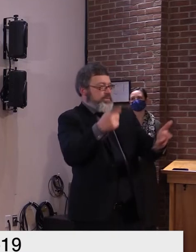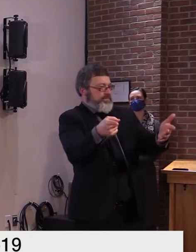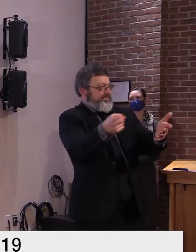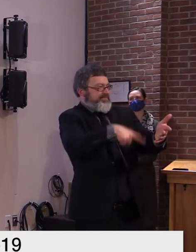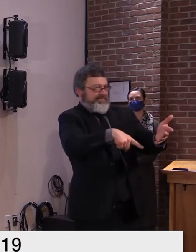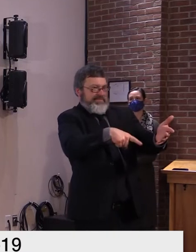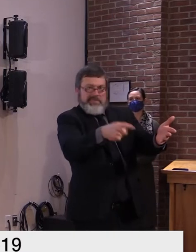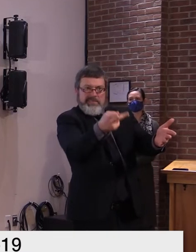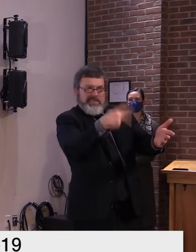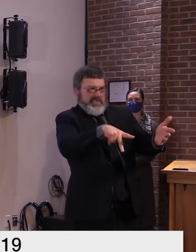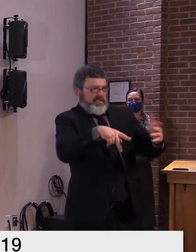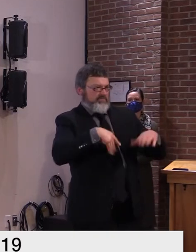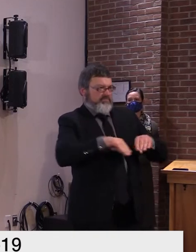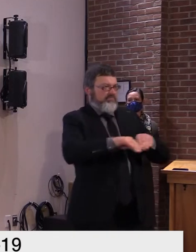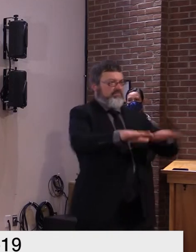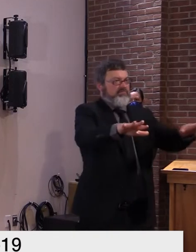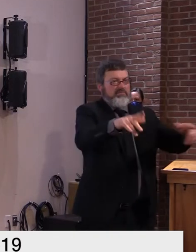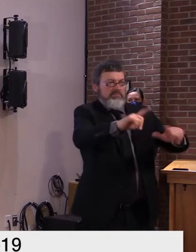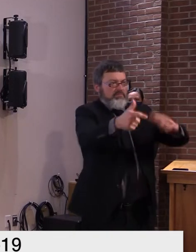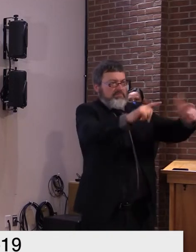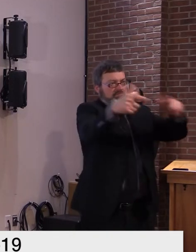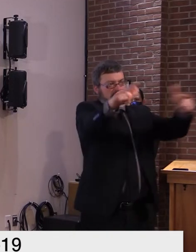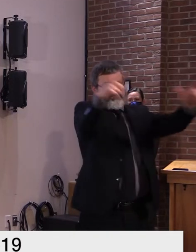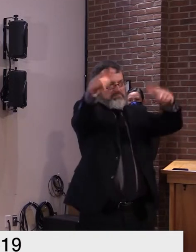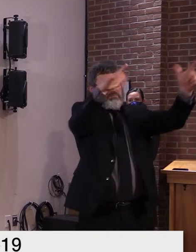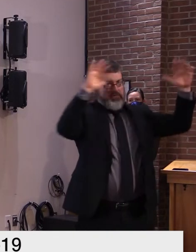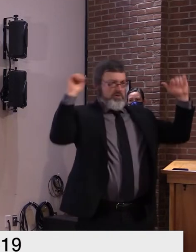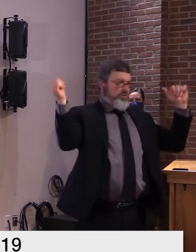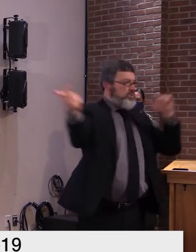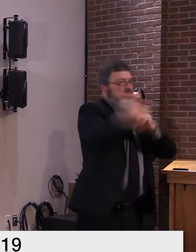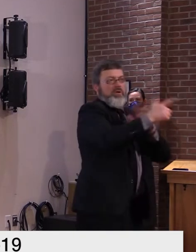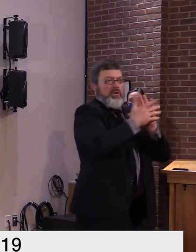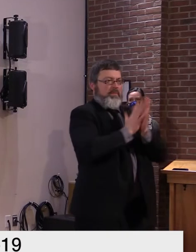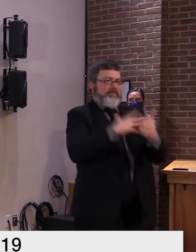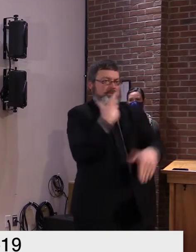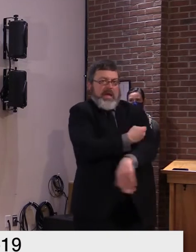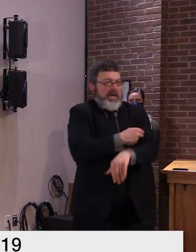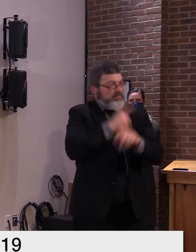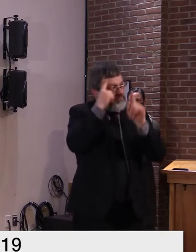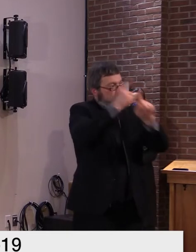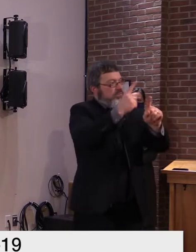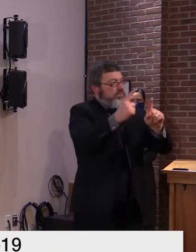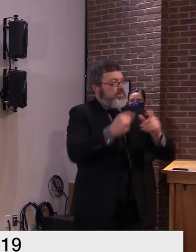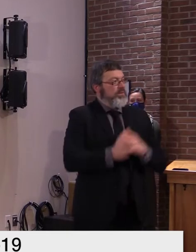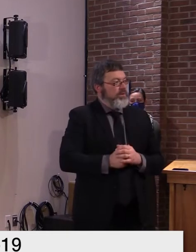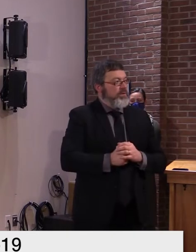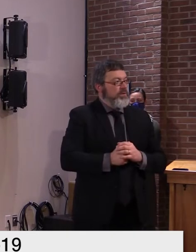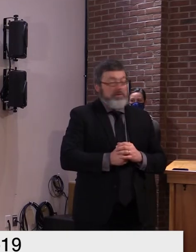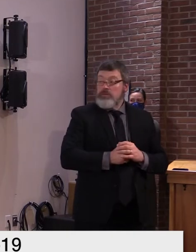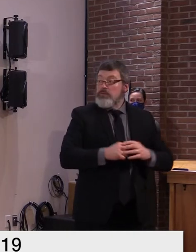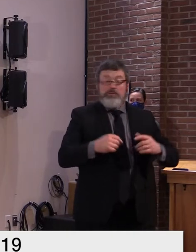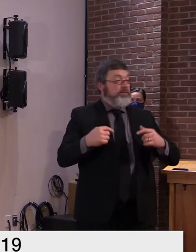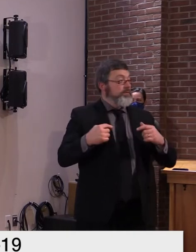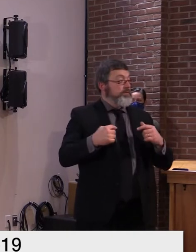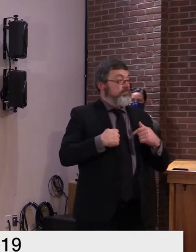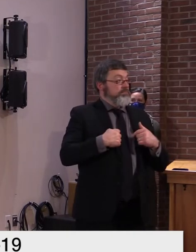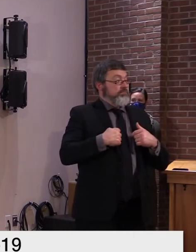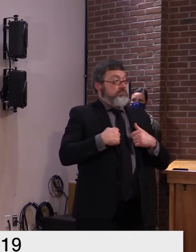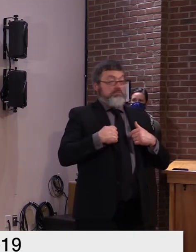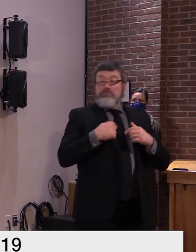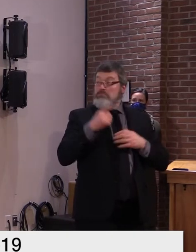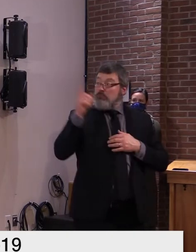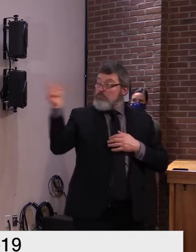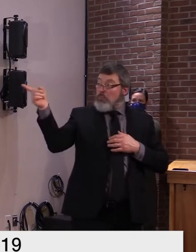as a state and you heard from the governor about the advisory panel to the fda the